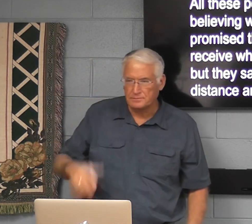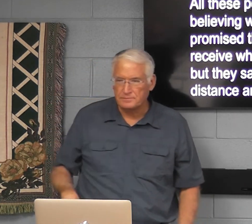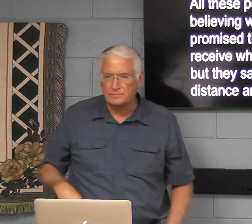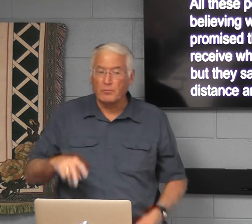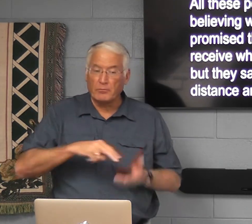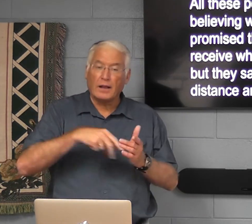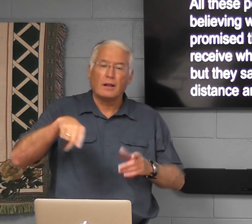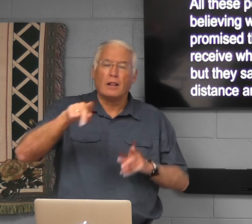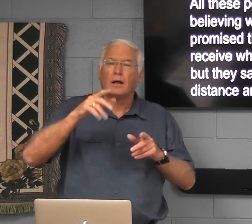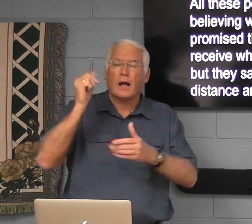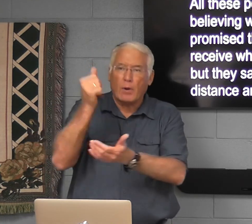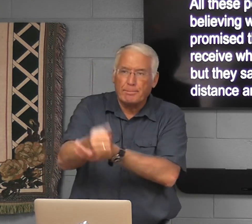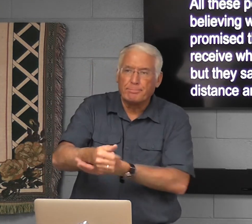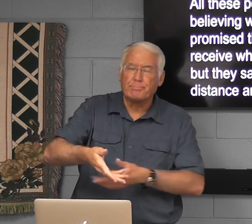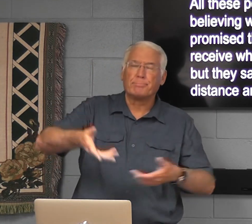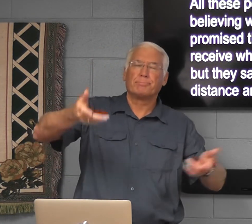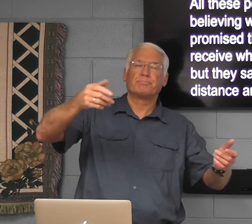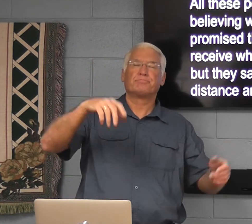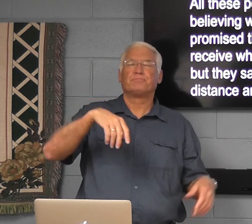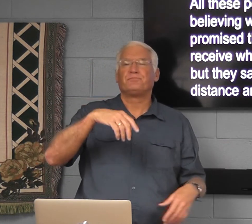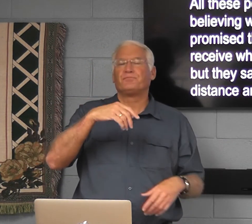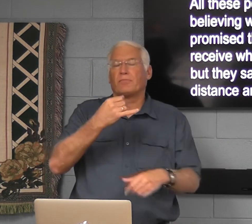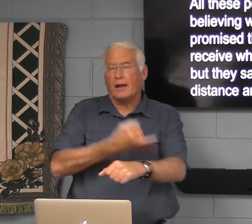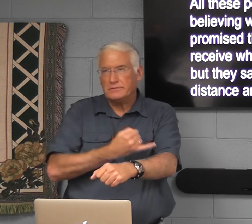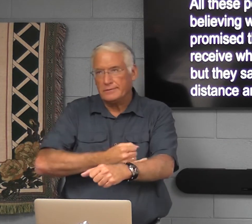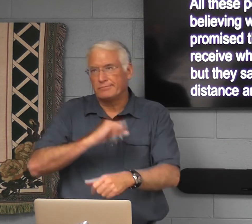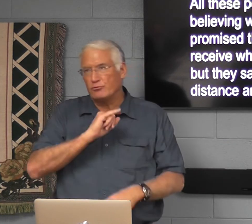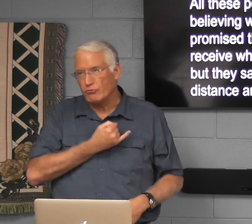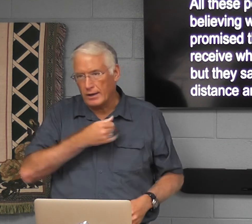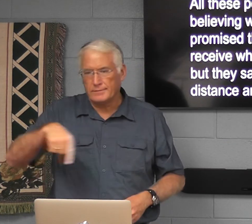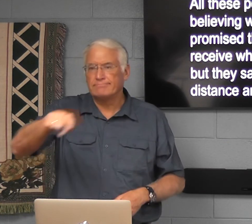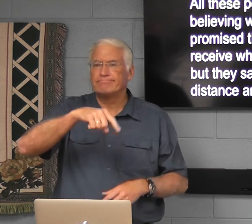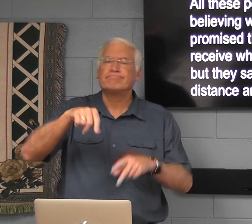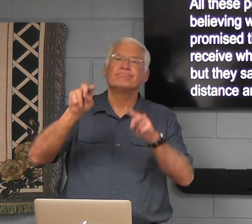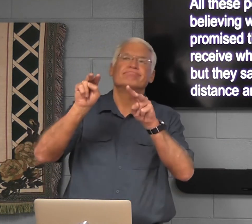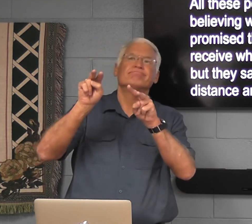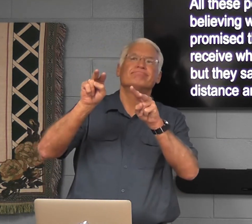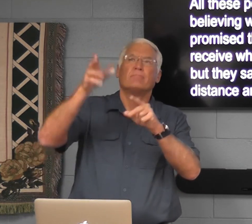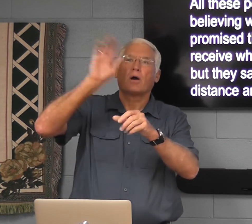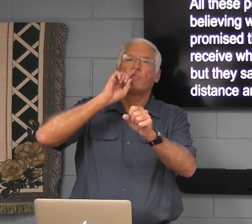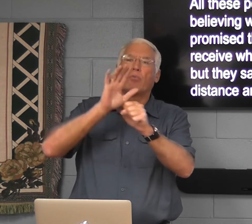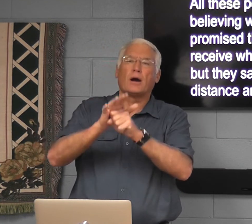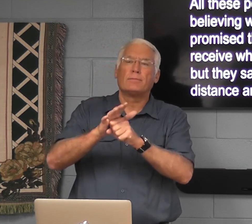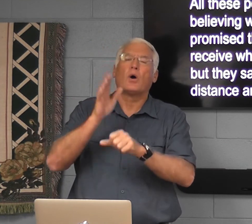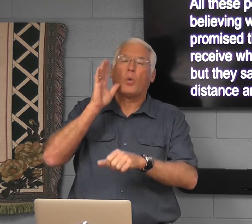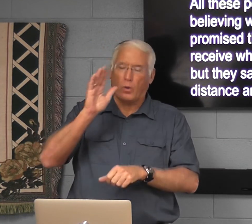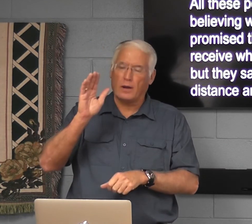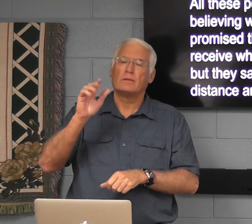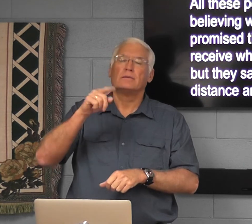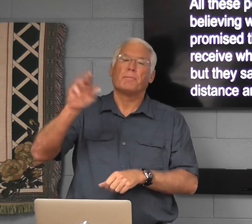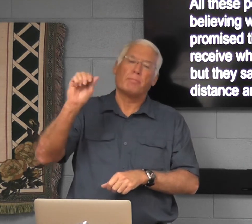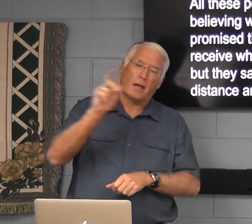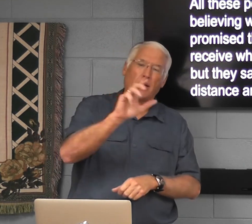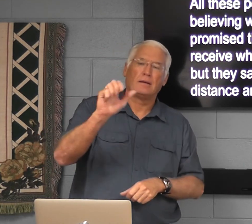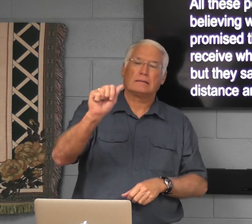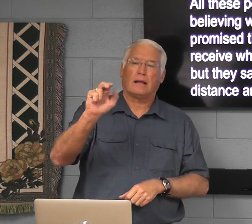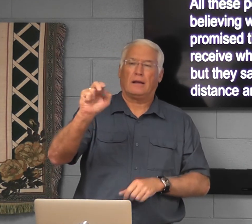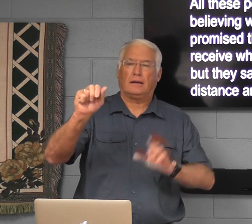They did not receive what was promised, but they saw it all from a distance of what we did. And they knew that God